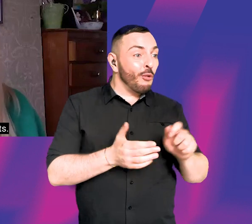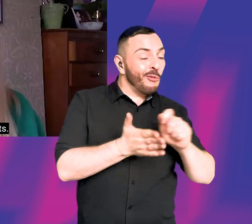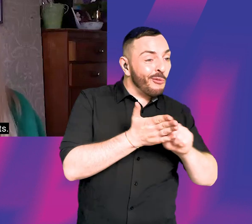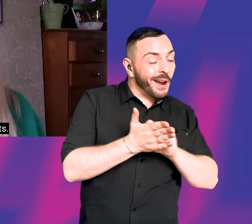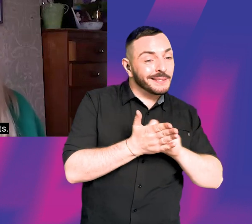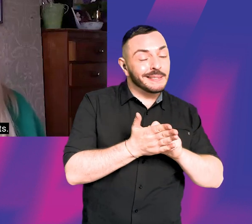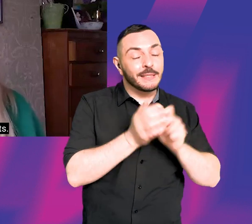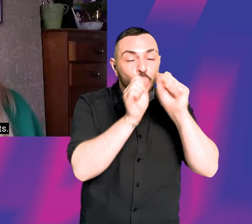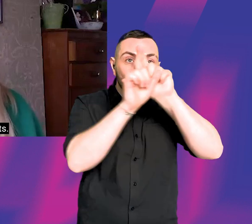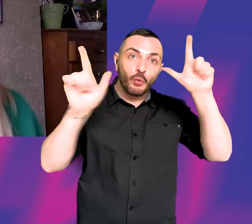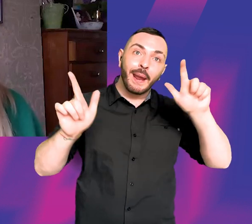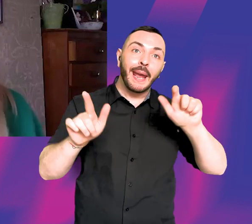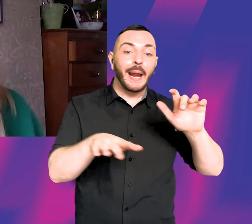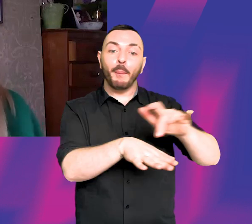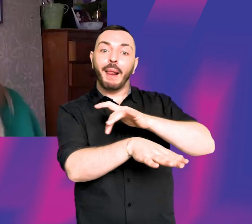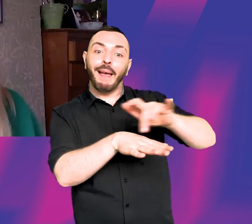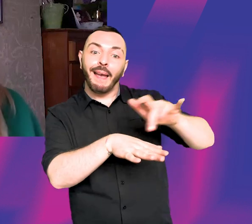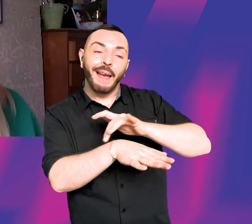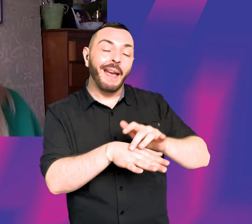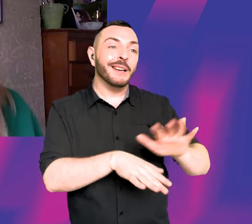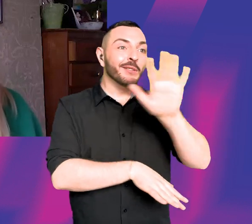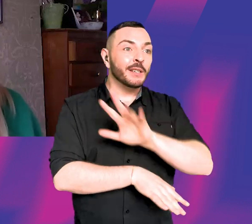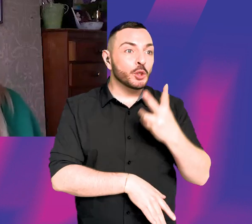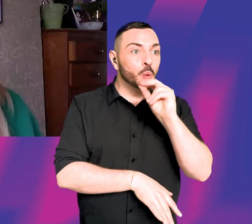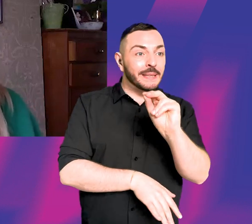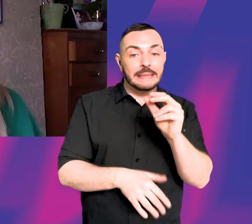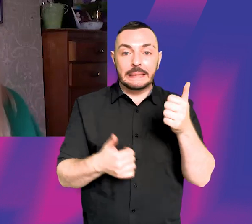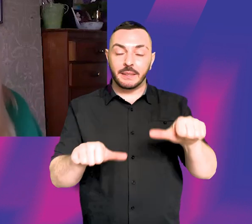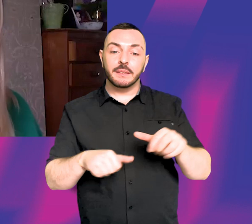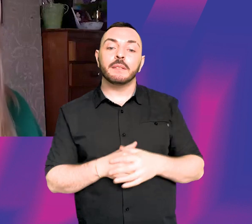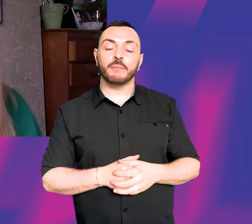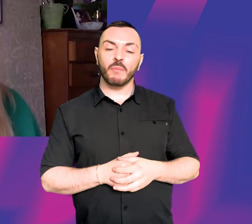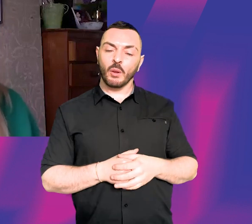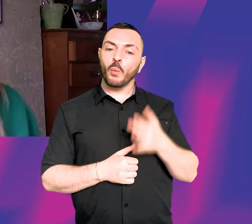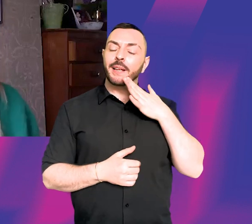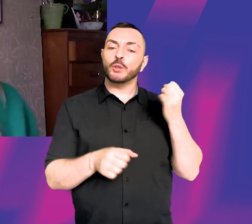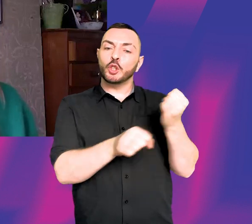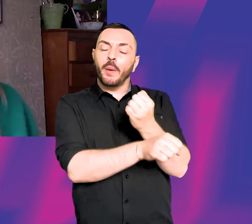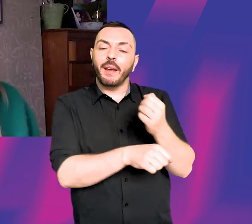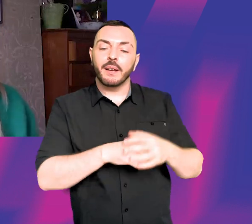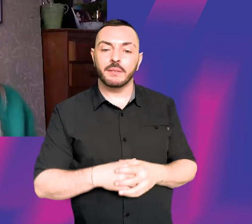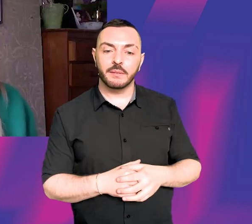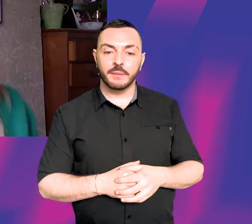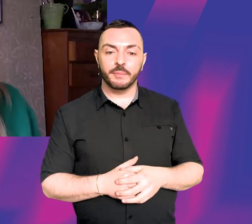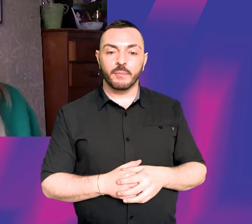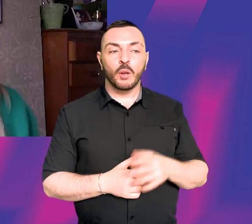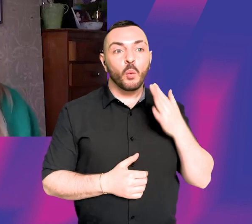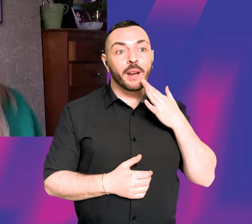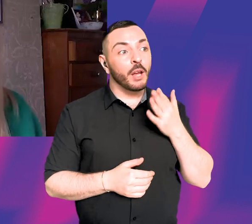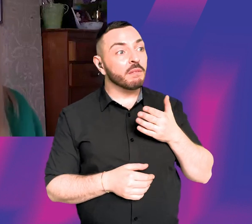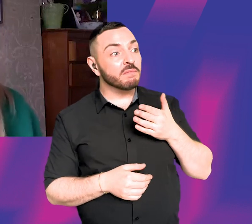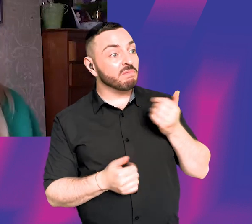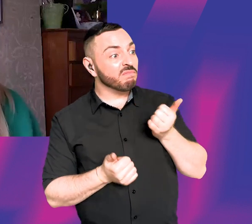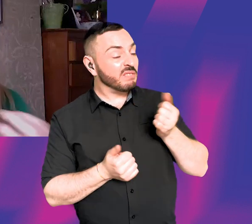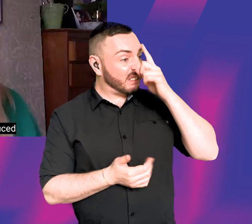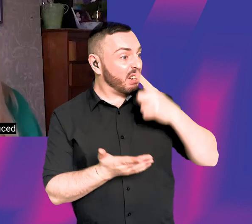to writing agents in my 20s, like that wasn't doing it. It wasn't it wasn't until I went away, made a short film,